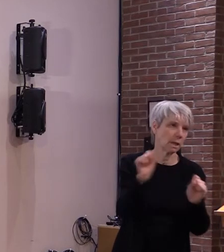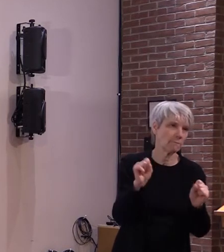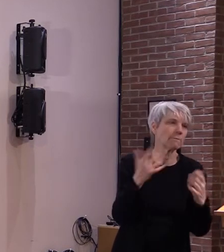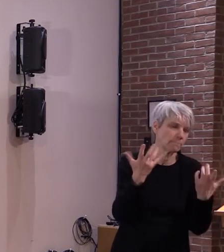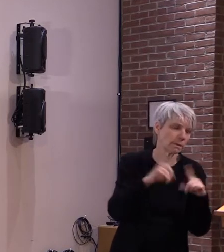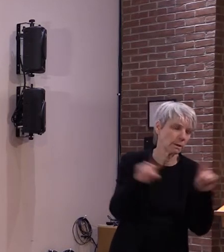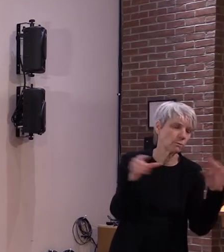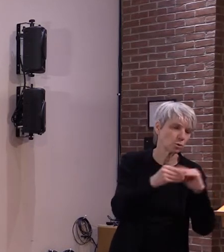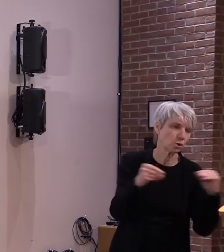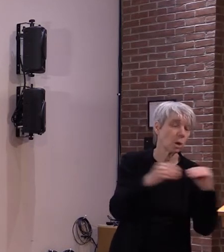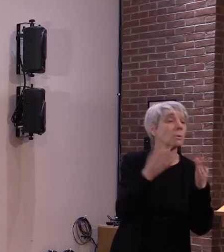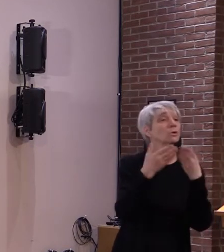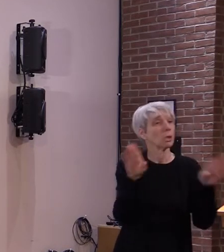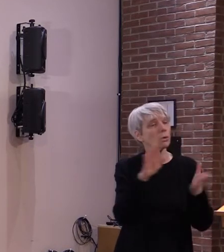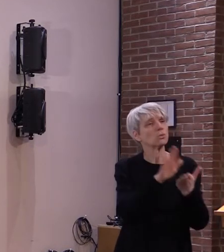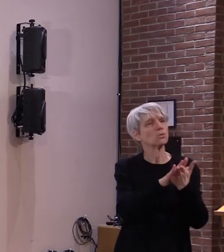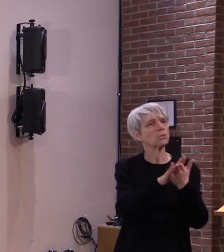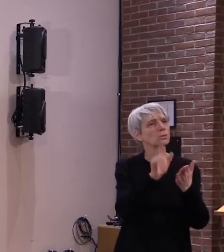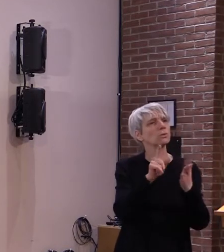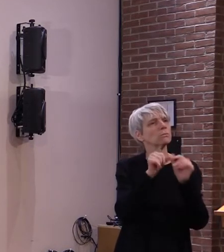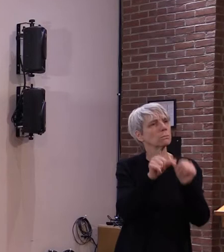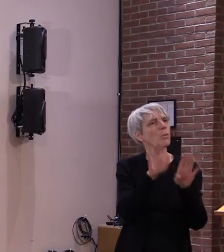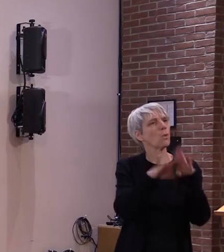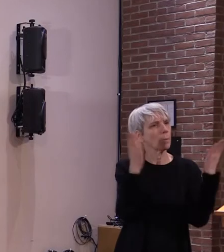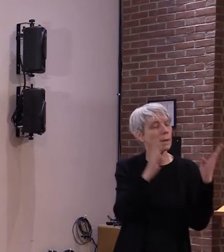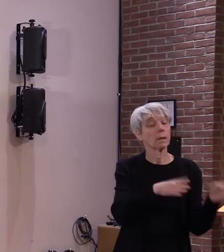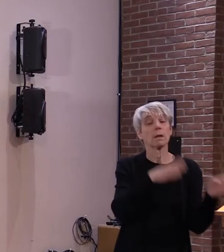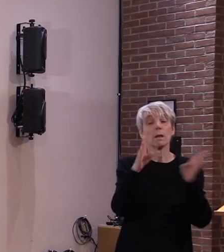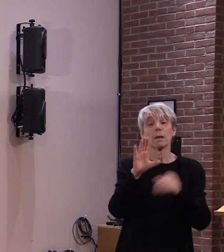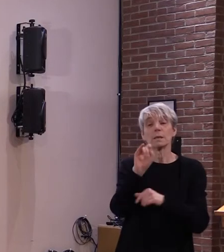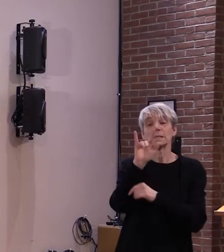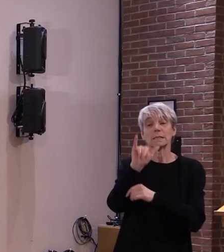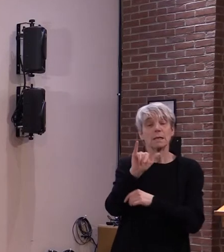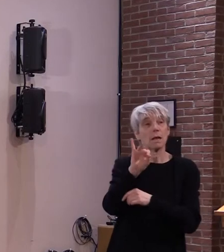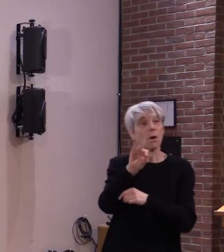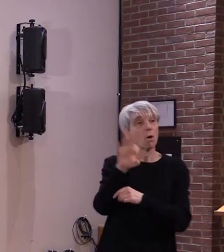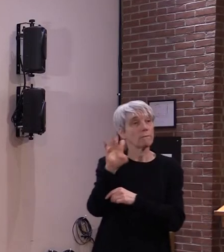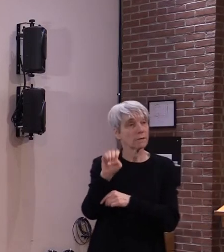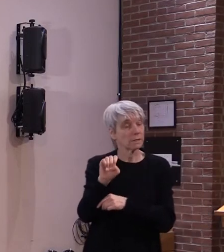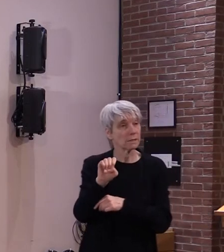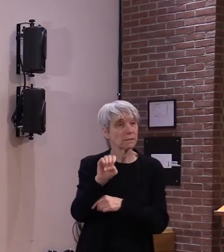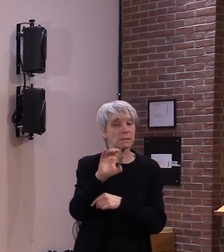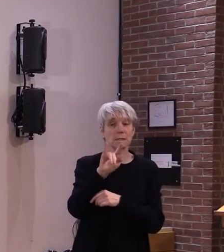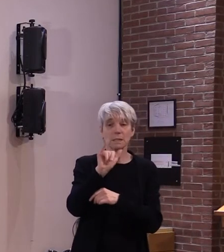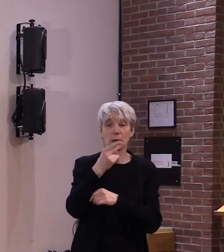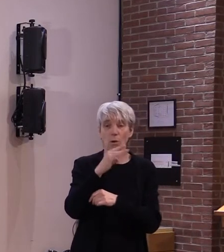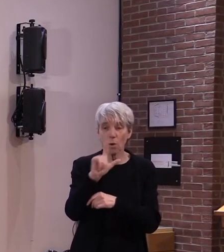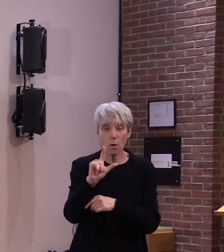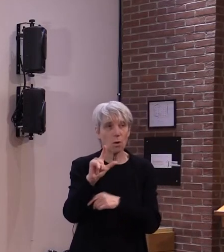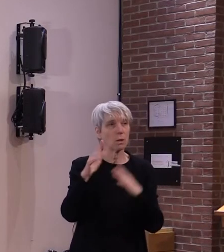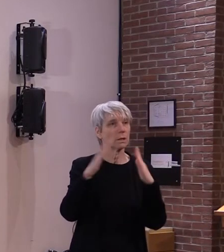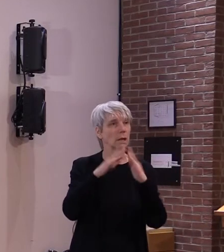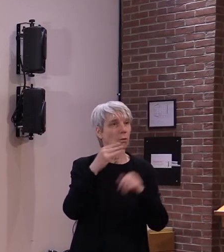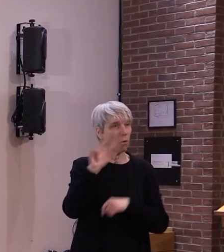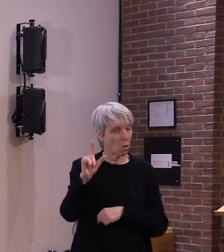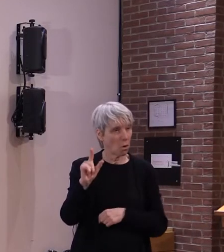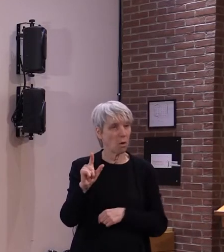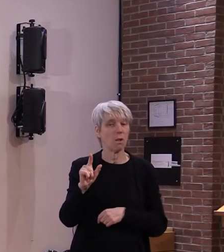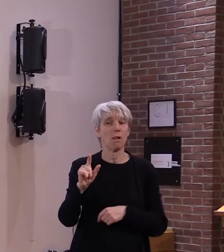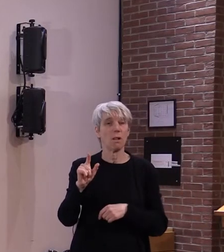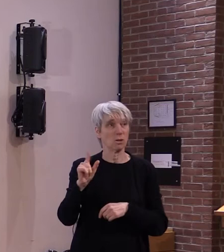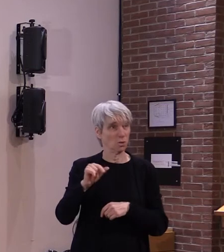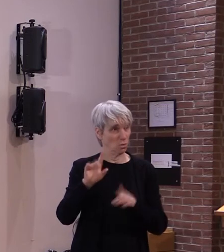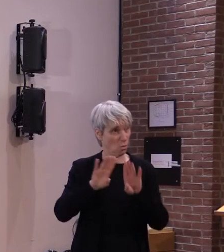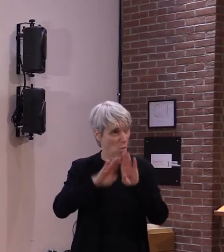remaining open or not and it turns out there are many times that most of the work of the municipal office doesn't have to occur